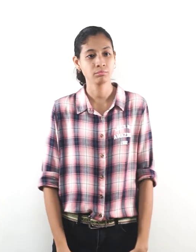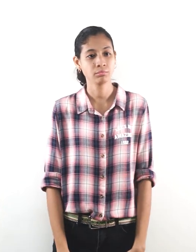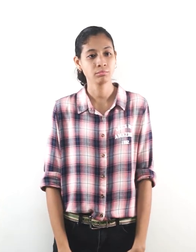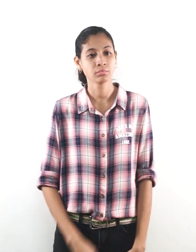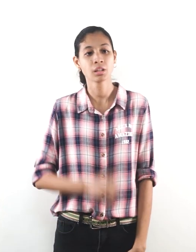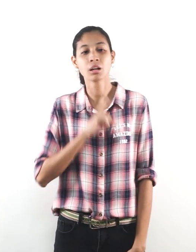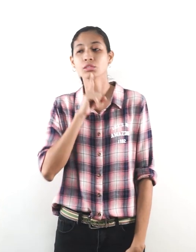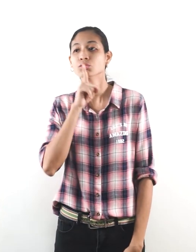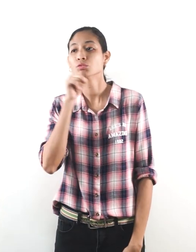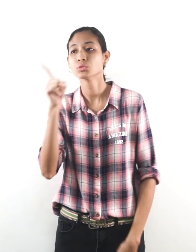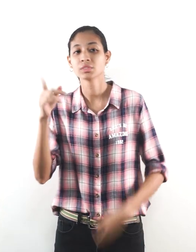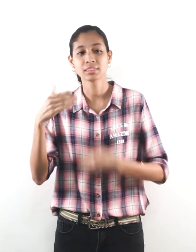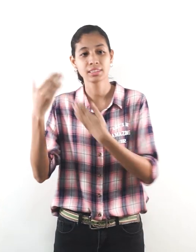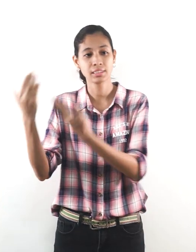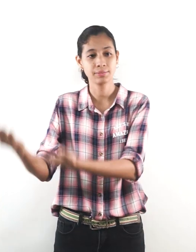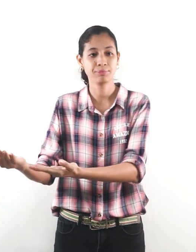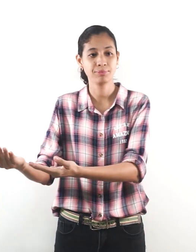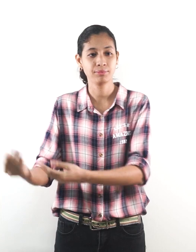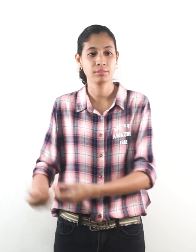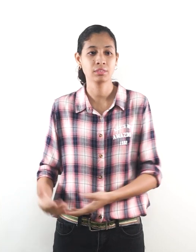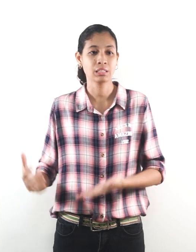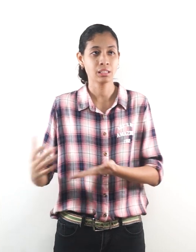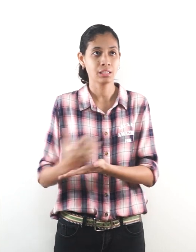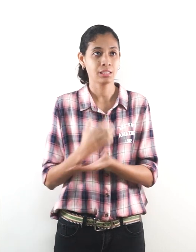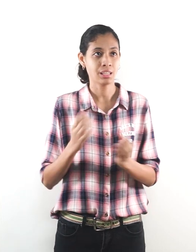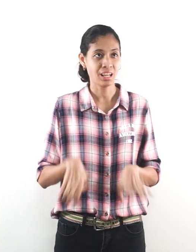Surely Give, Chance,